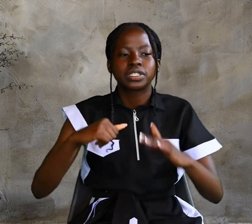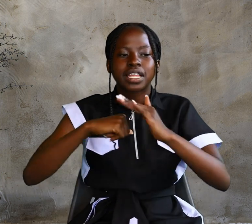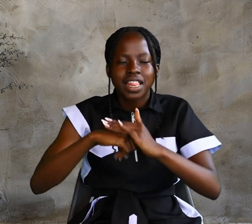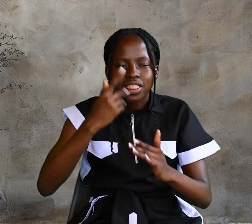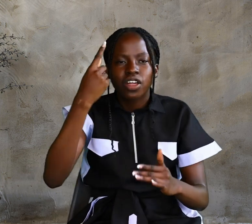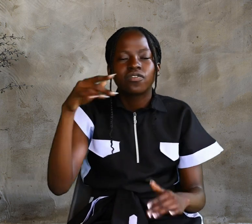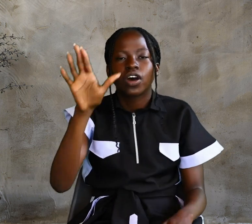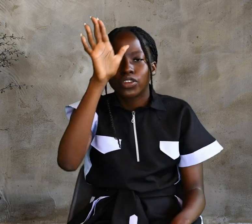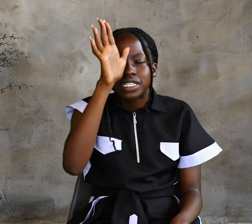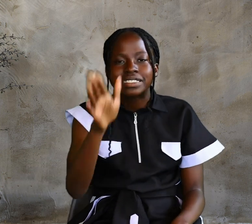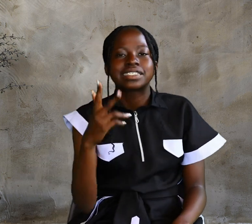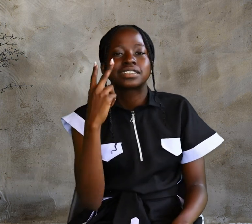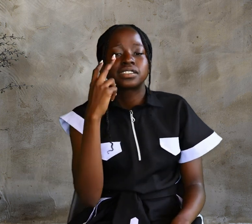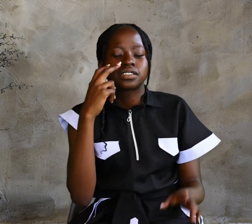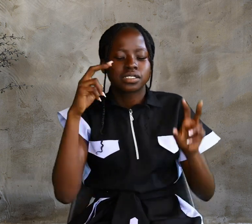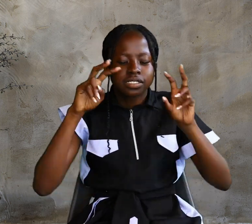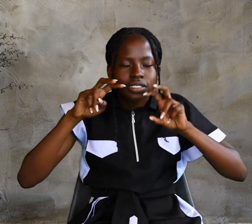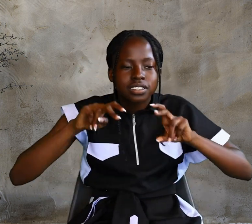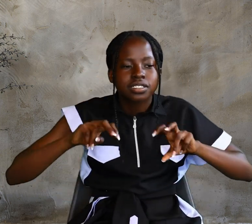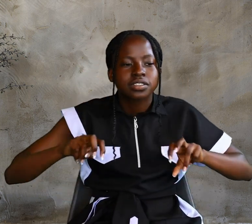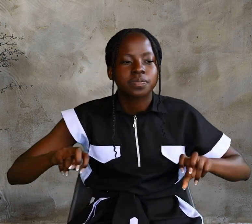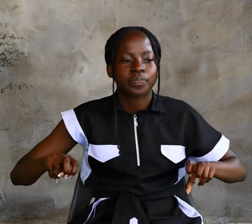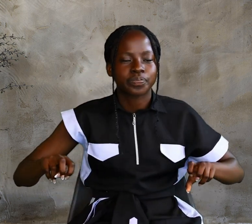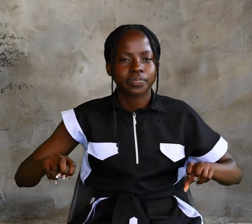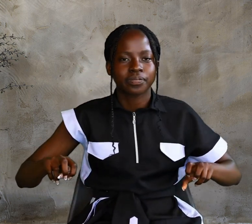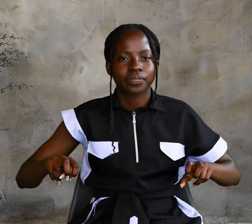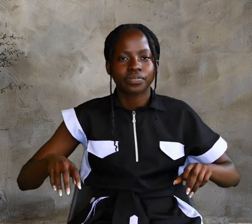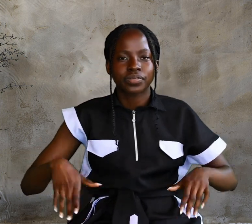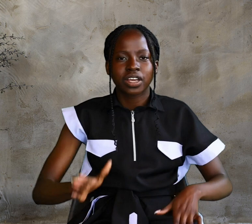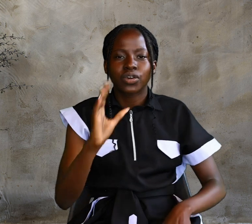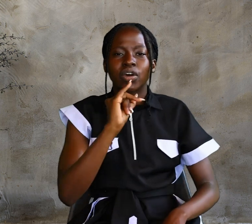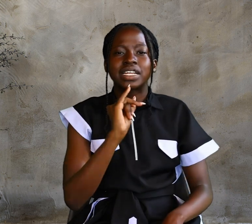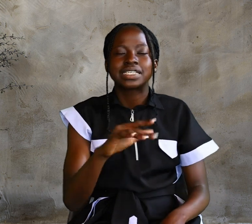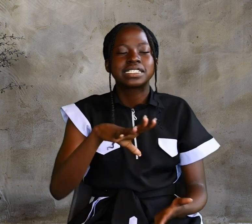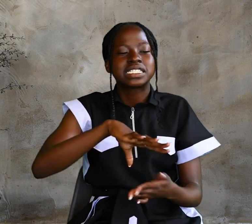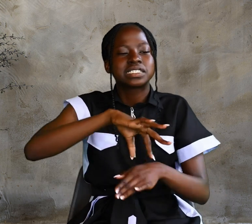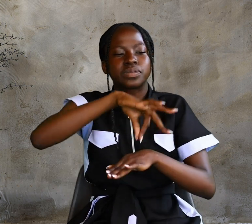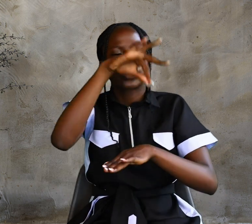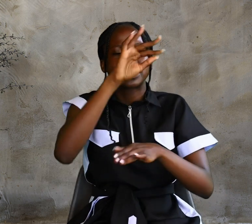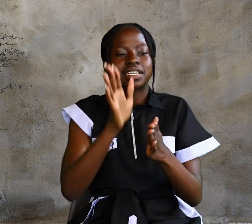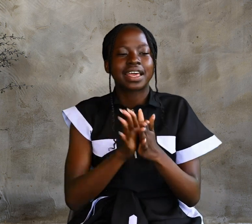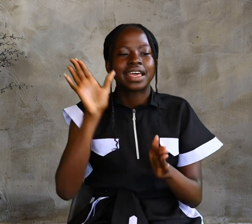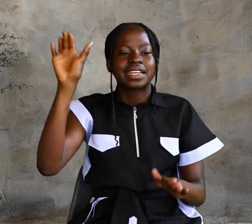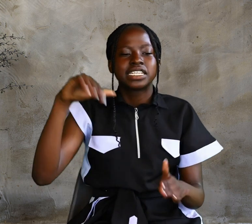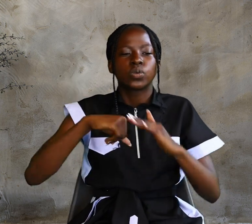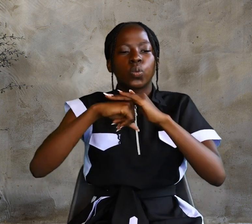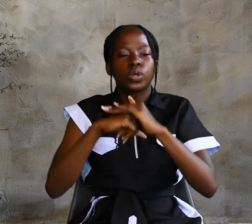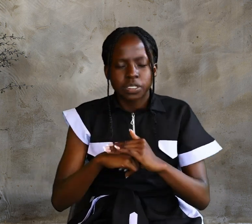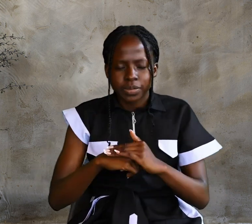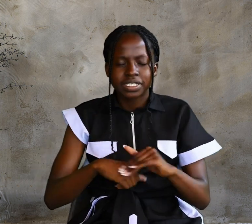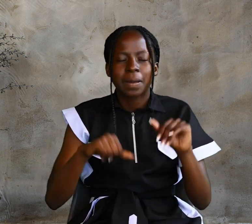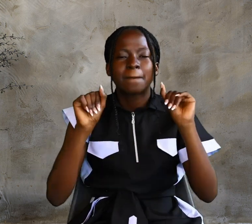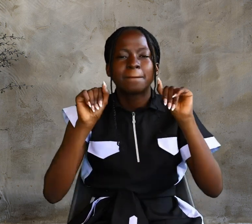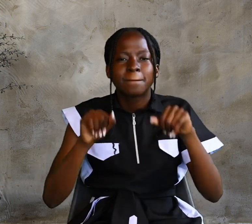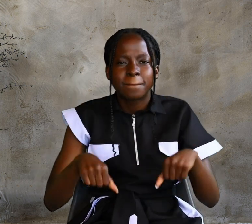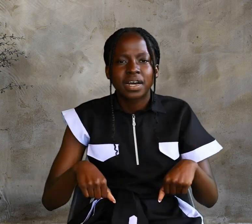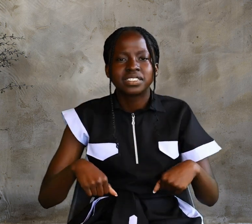the Father seeks. God is spirit, and his worshippers must